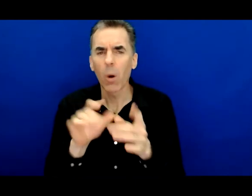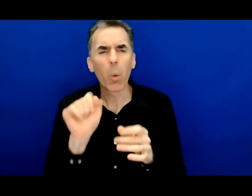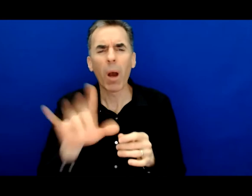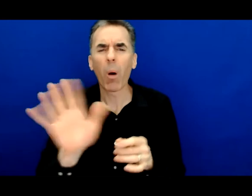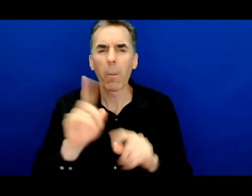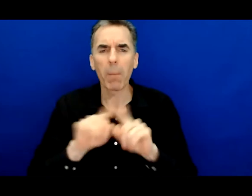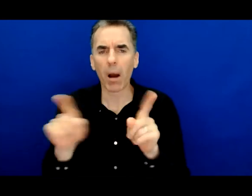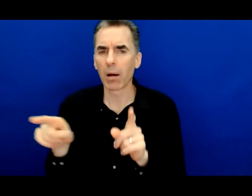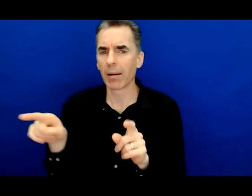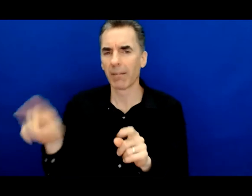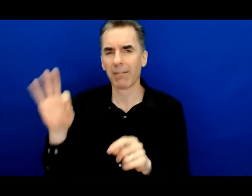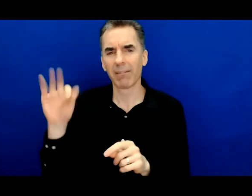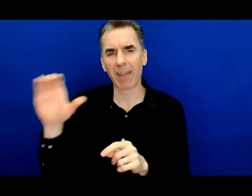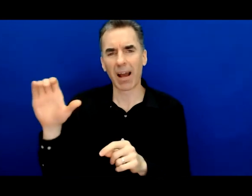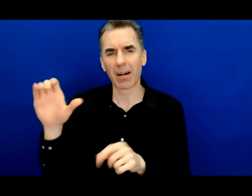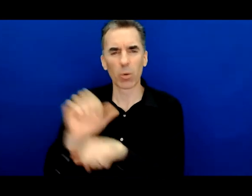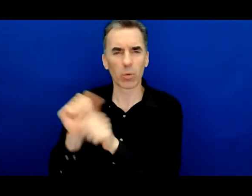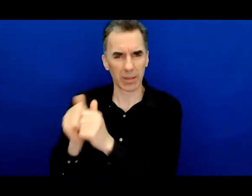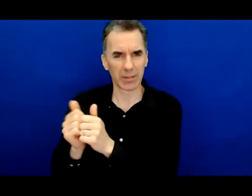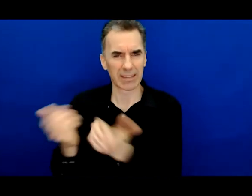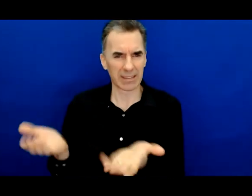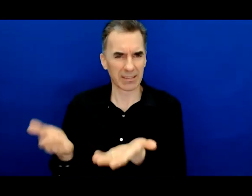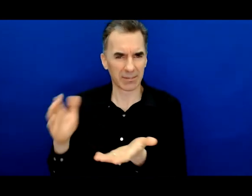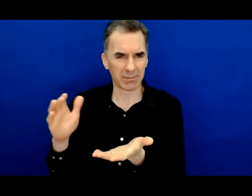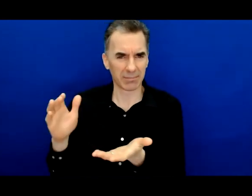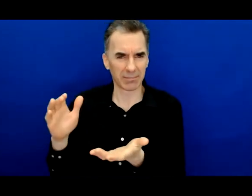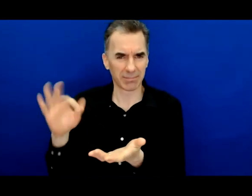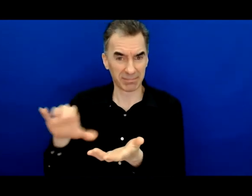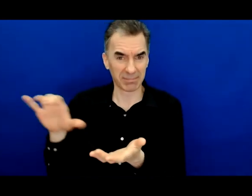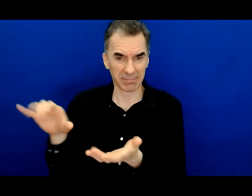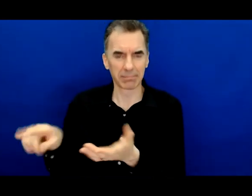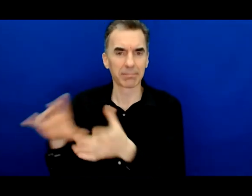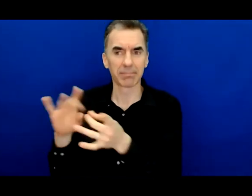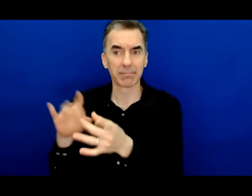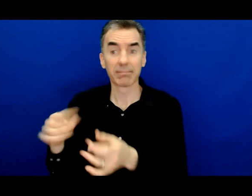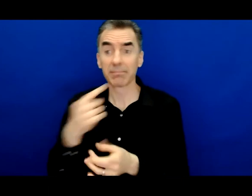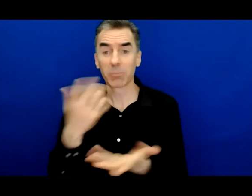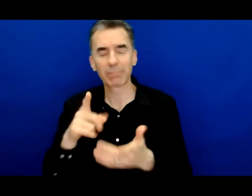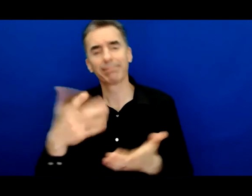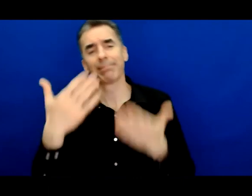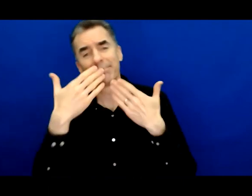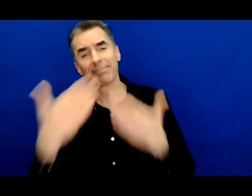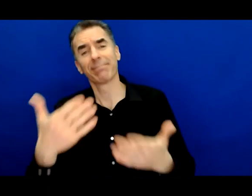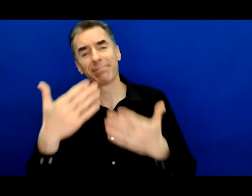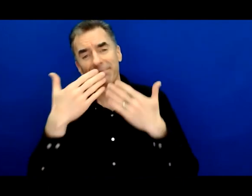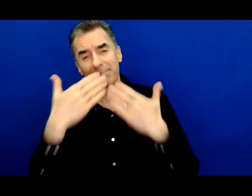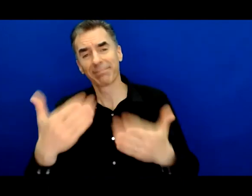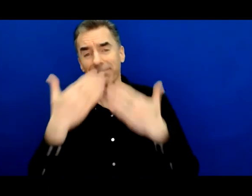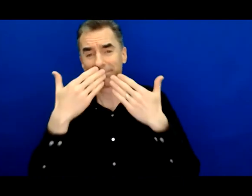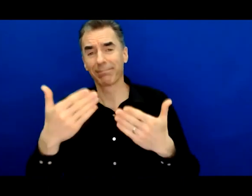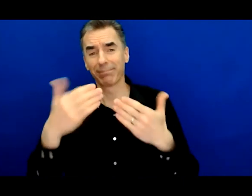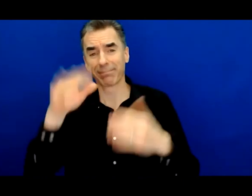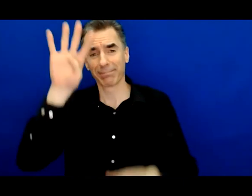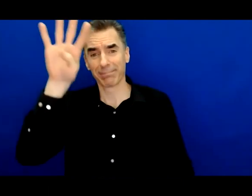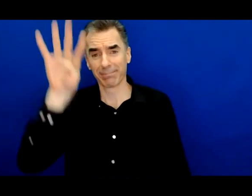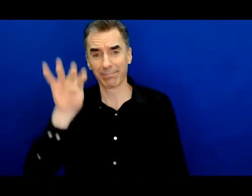is again from a faculty colleague here at Fresno City College and so this reads thank you thank you thank you exclamation points